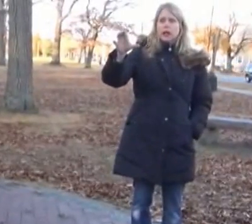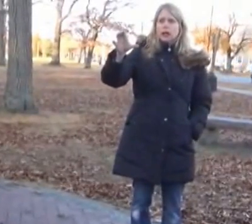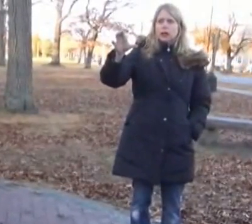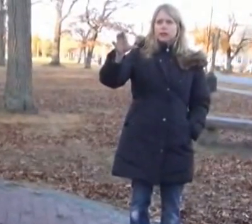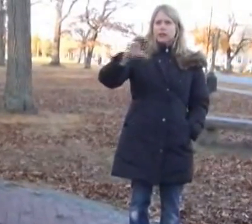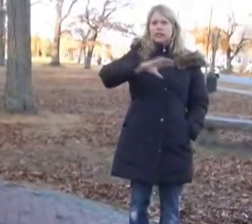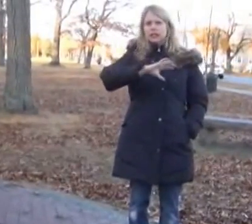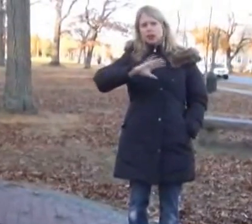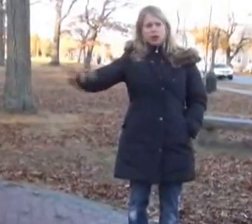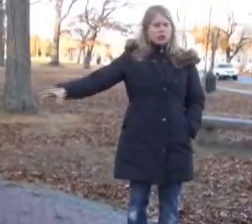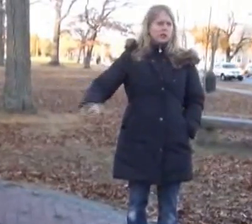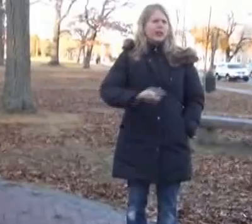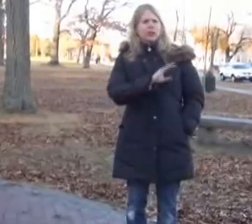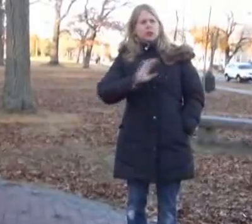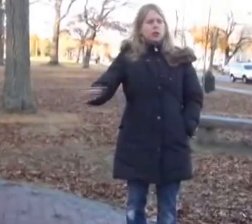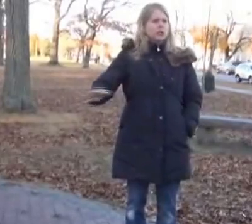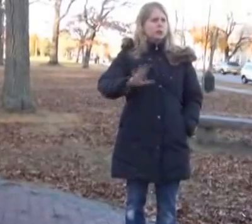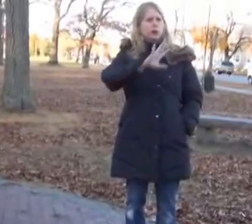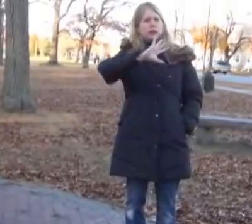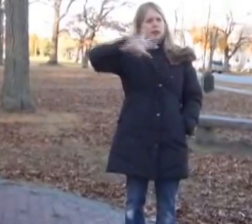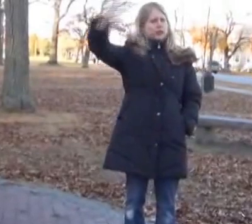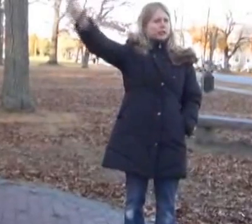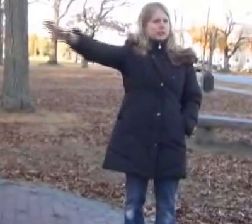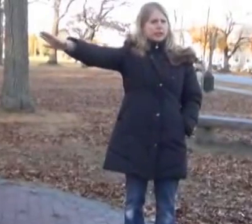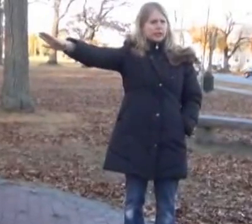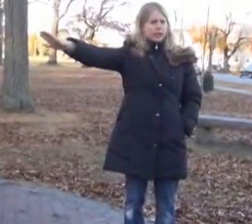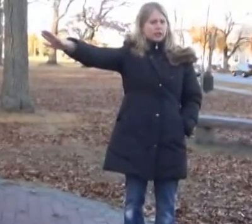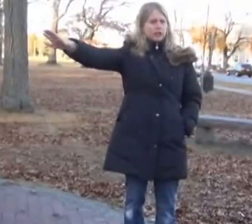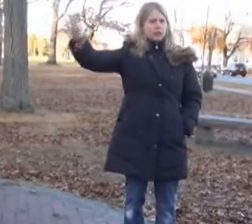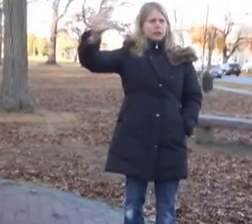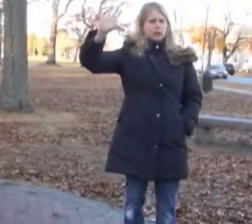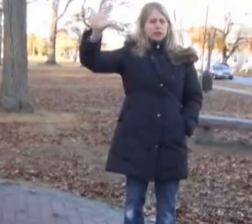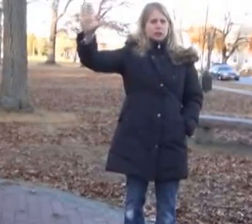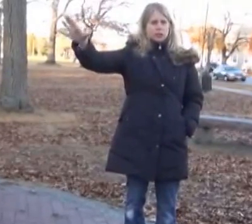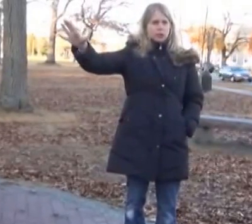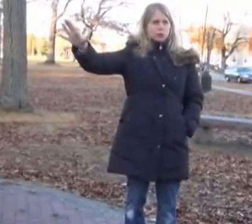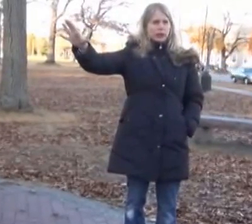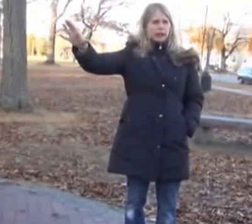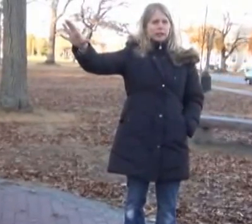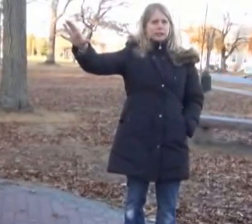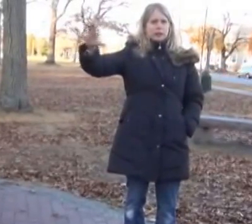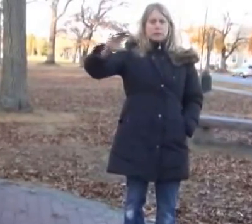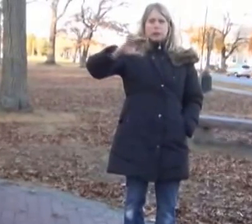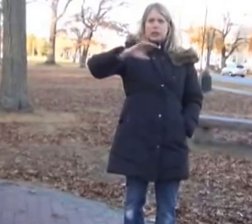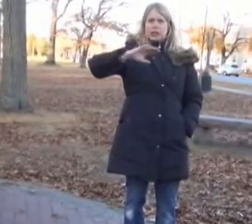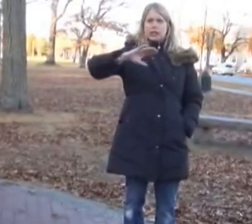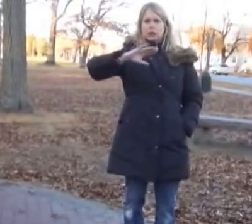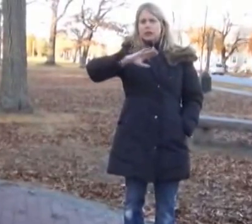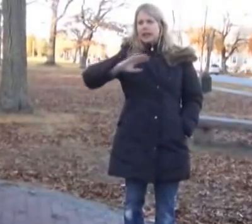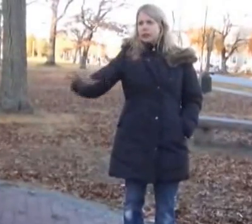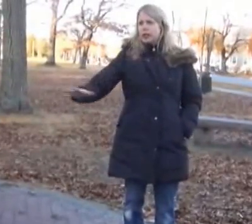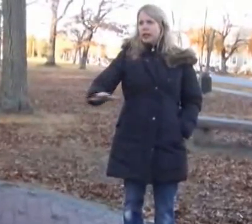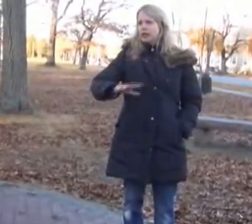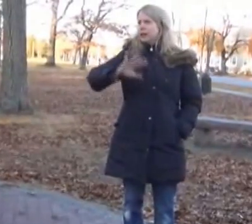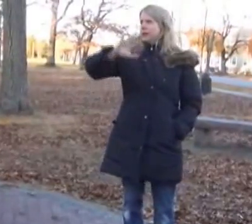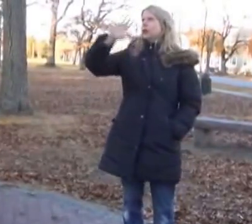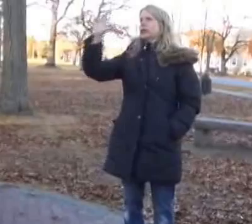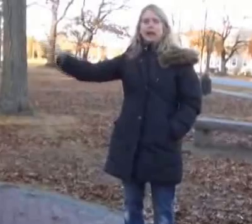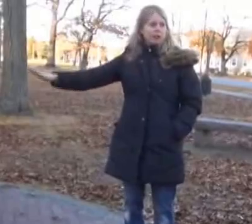Um, he has all his papers, all his books, everything is dedicated to UMass. He was educating people. He got